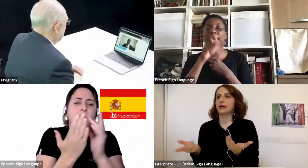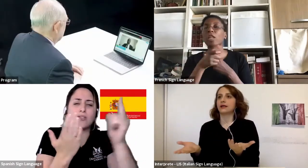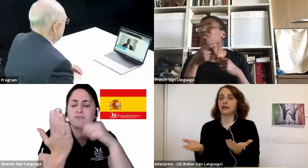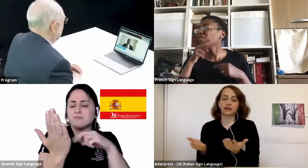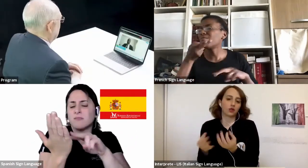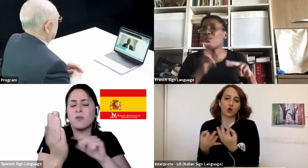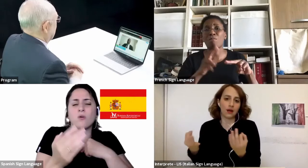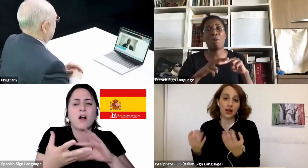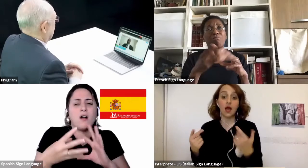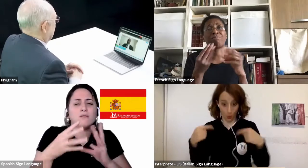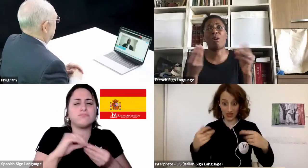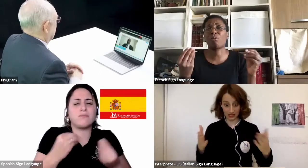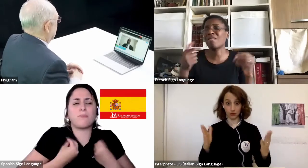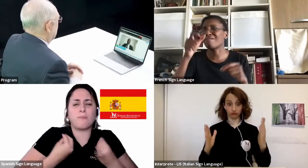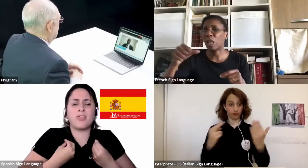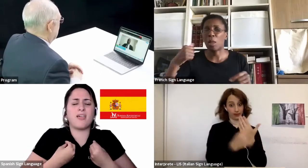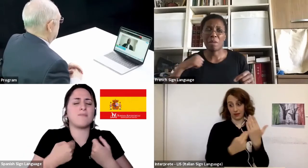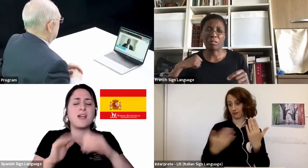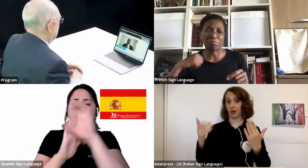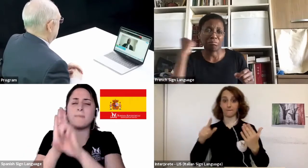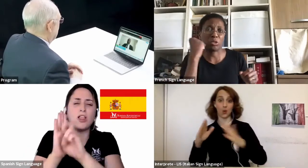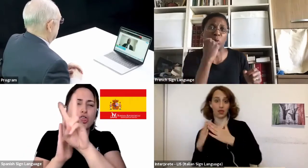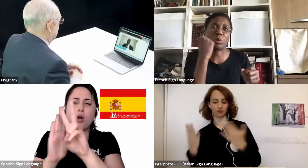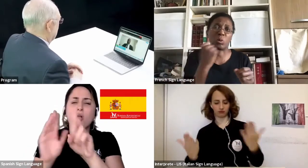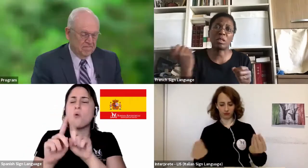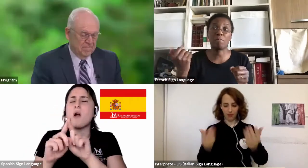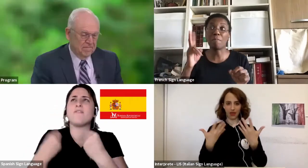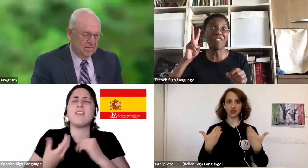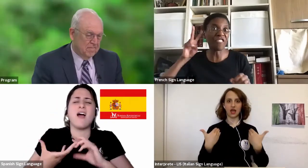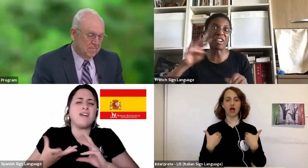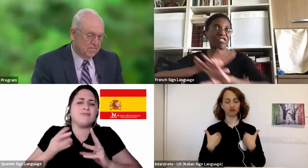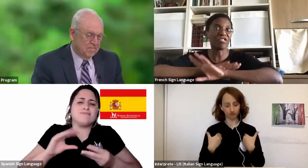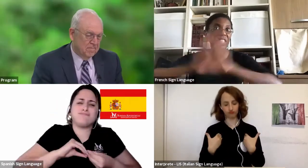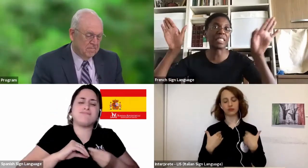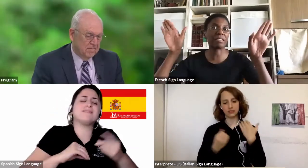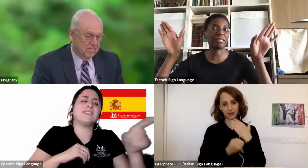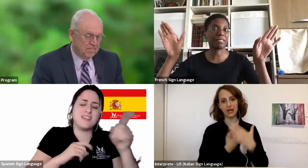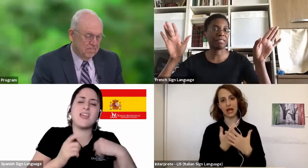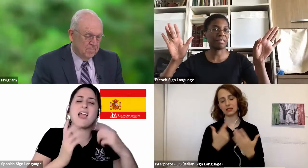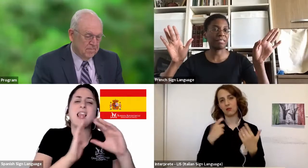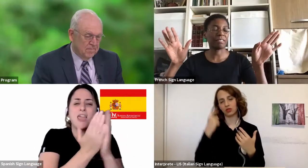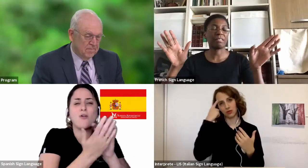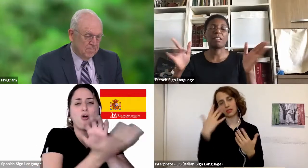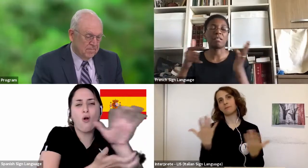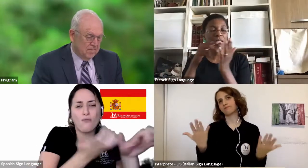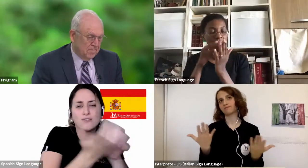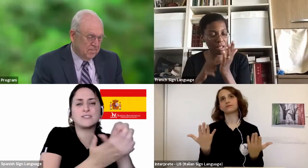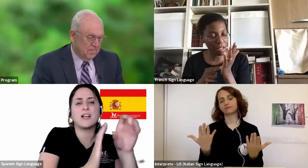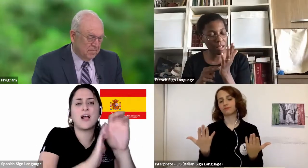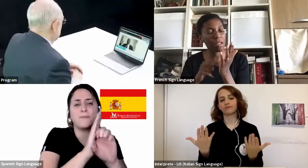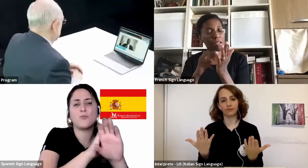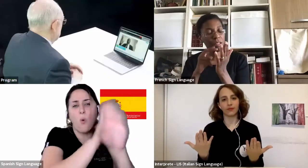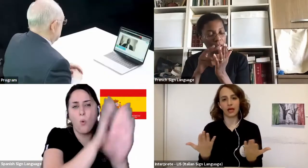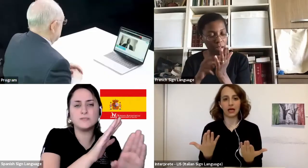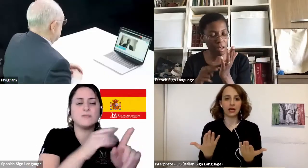in particular. And the book Great Controversy. You know, I would read the Great Controversy on the second coming of